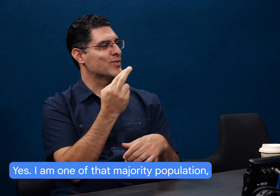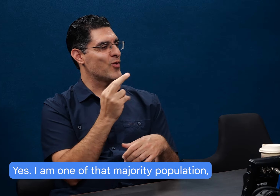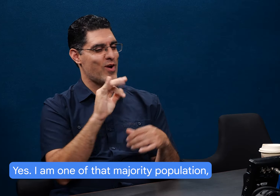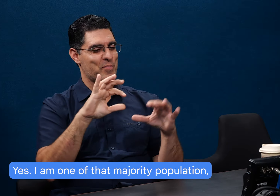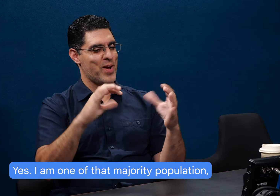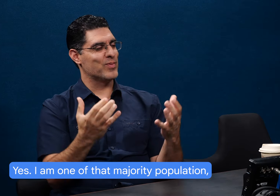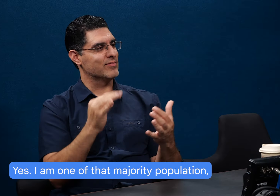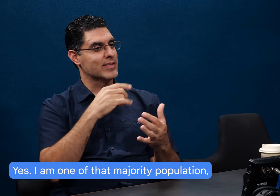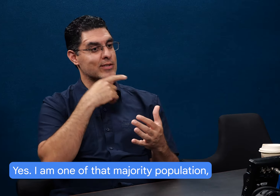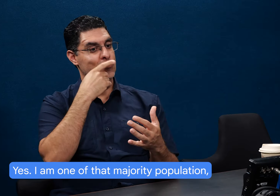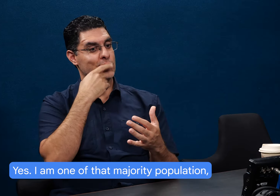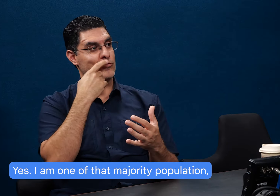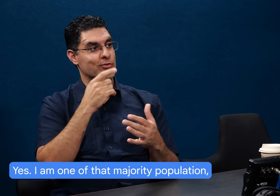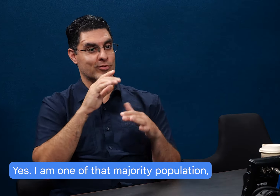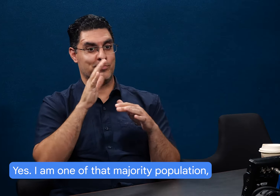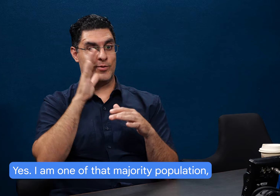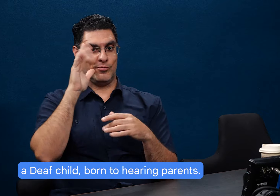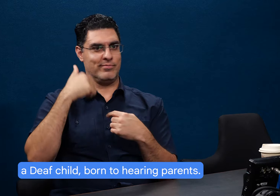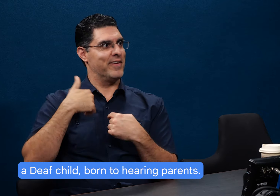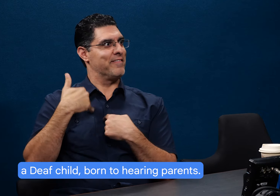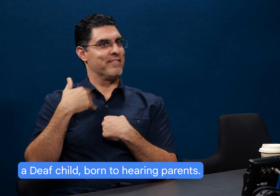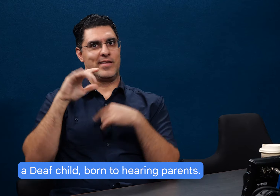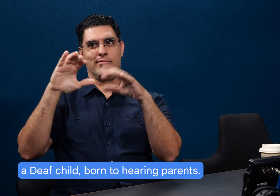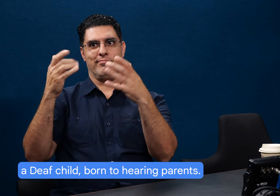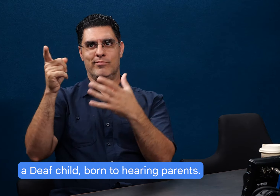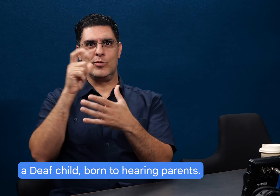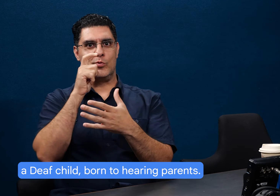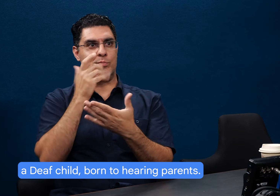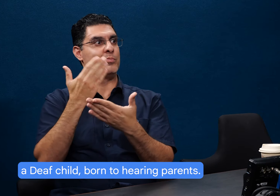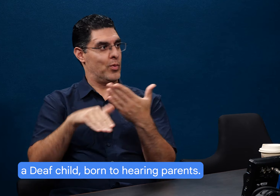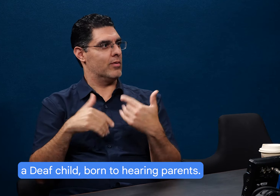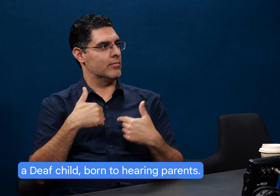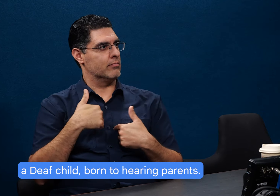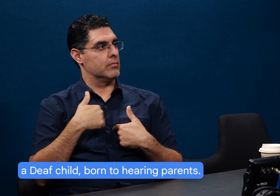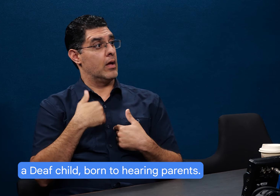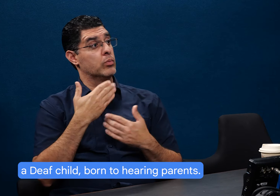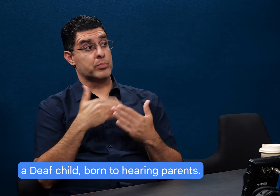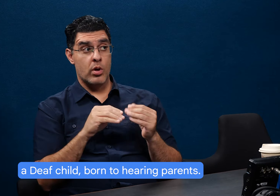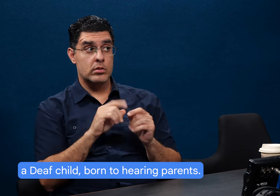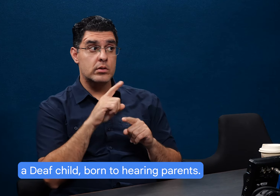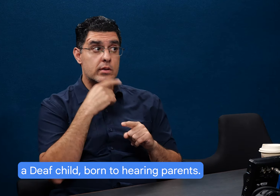I'm one of that majority population, a deaf child born to hearing parents.